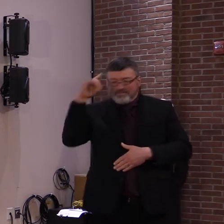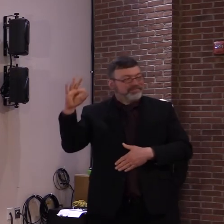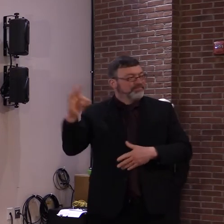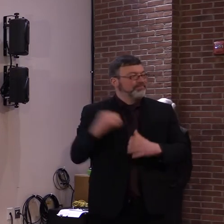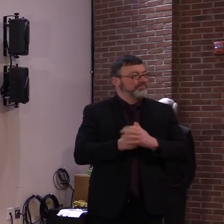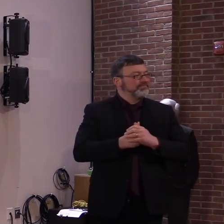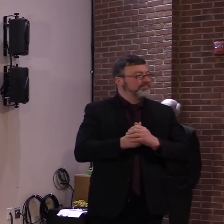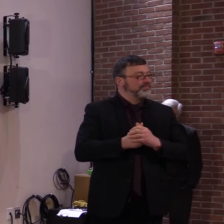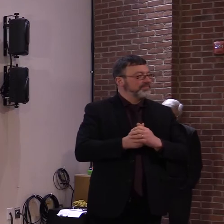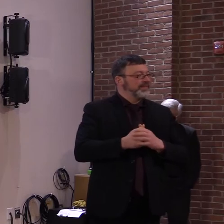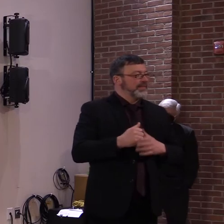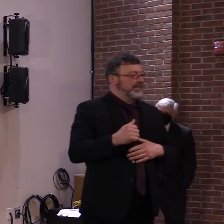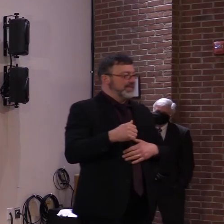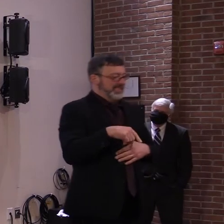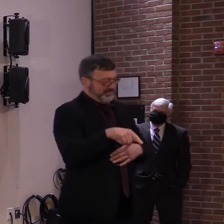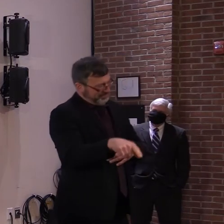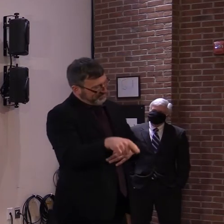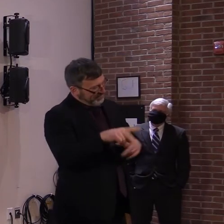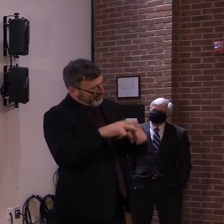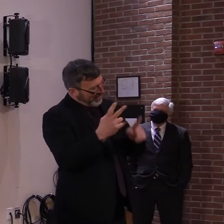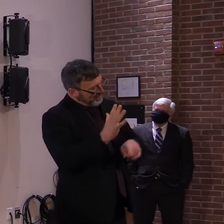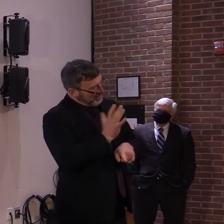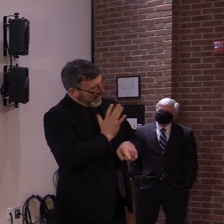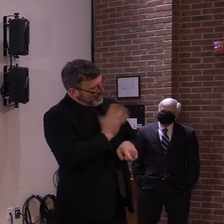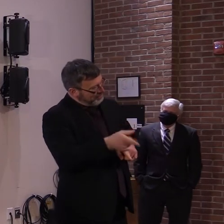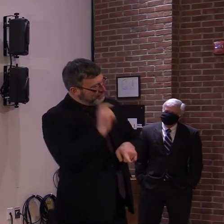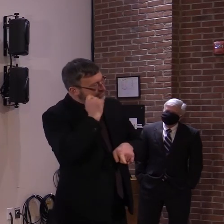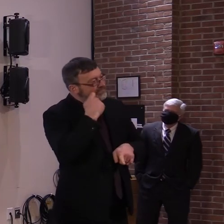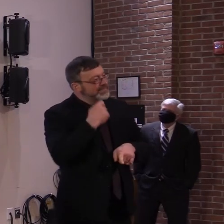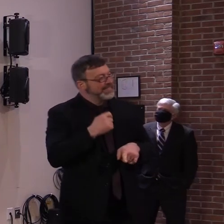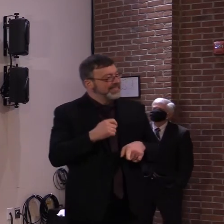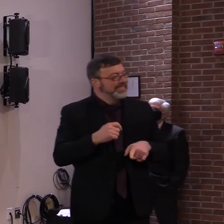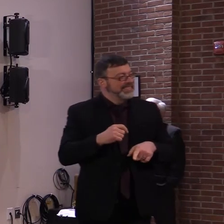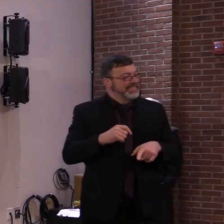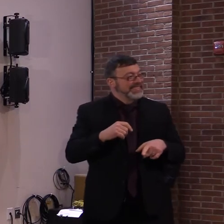Oh, well, thank you. May not agree with you, but, uh, not impolite.